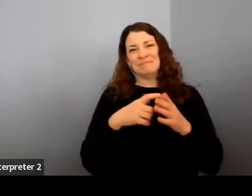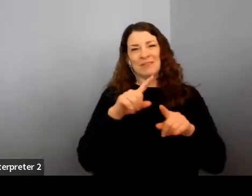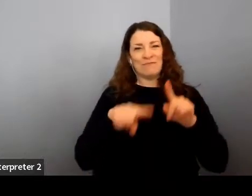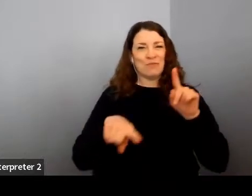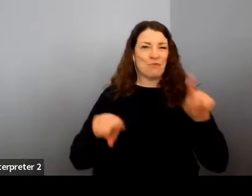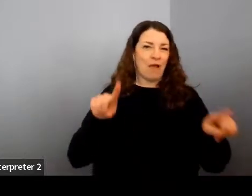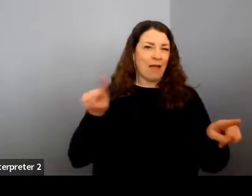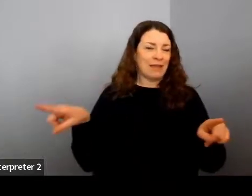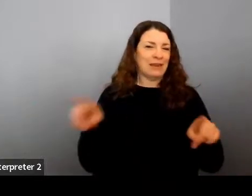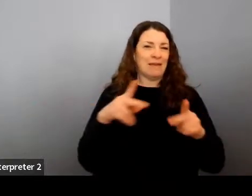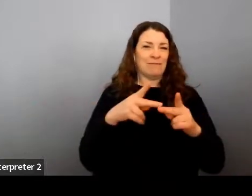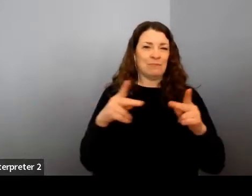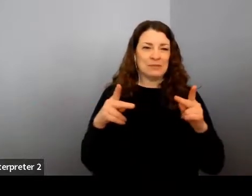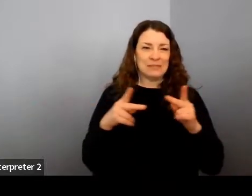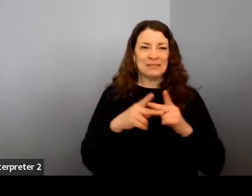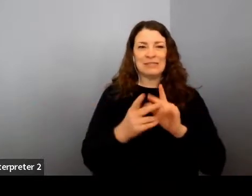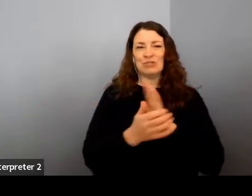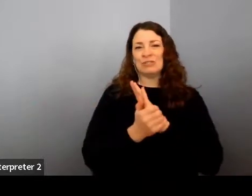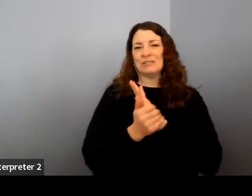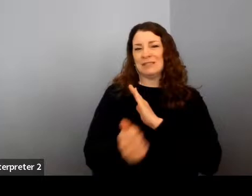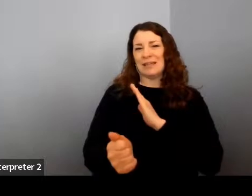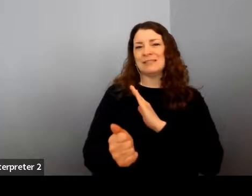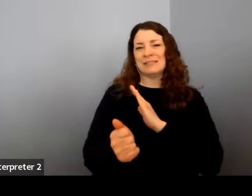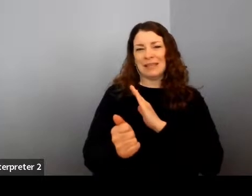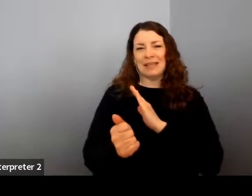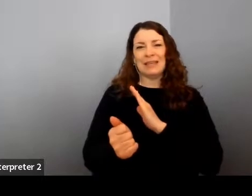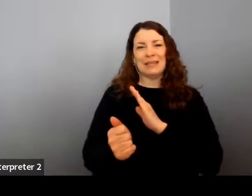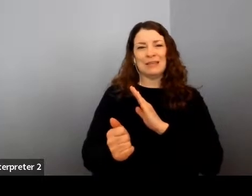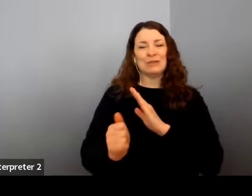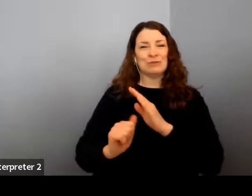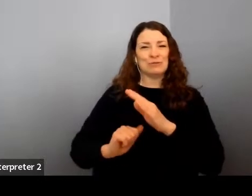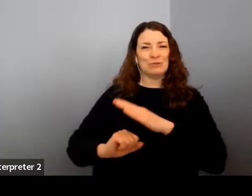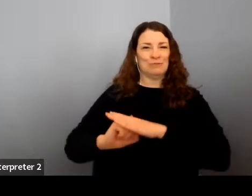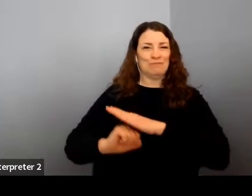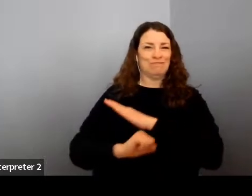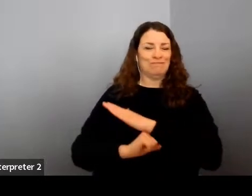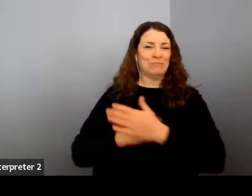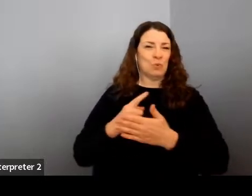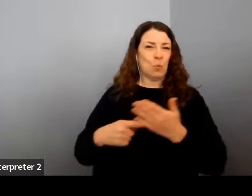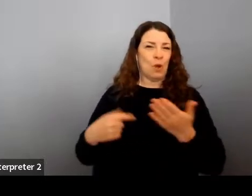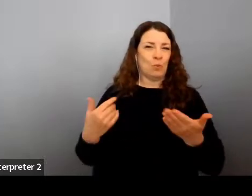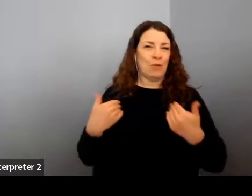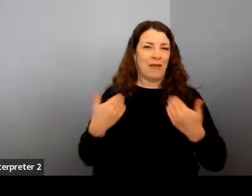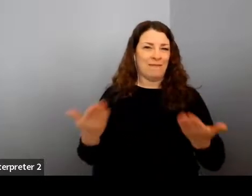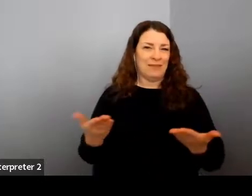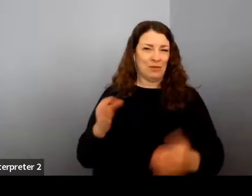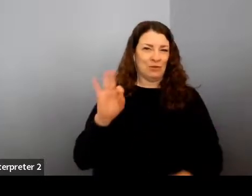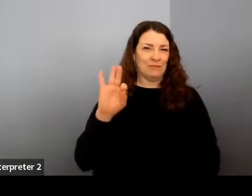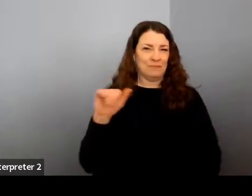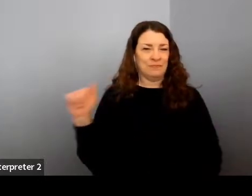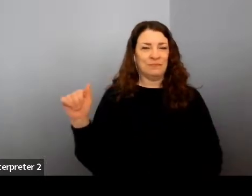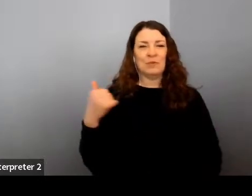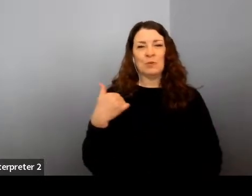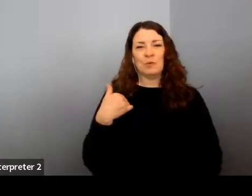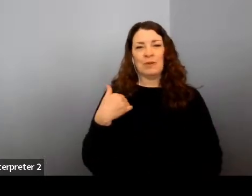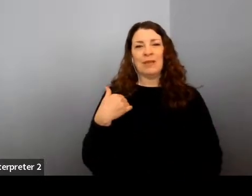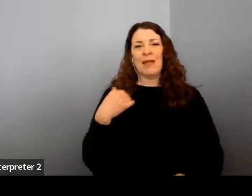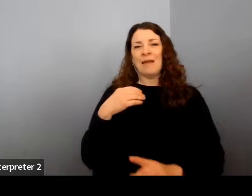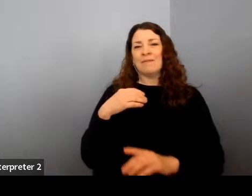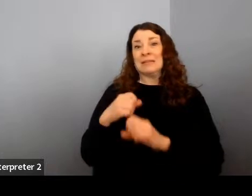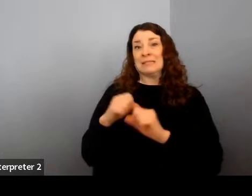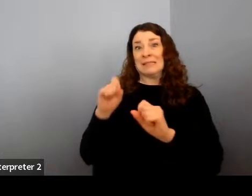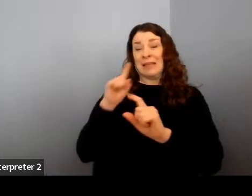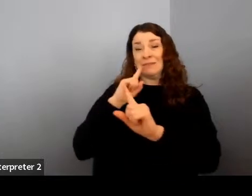positions, skill sets to make up what we do here at the FAA. So while we have a very critical safety mission, it